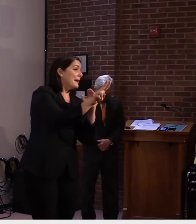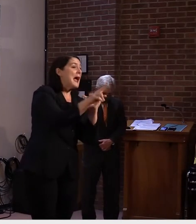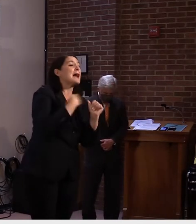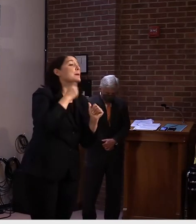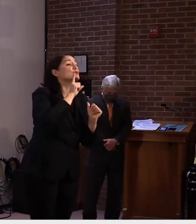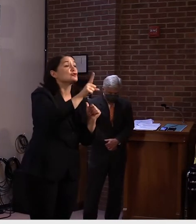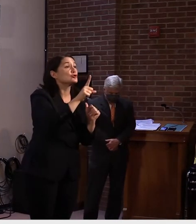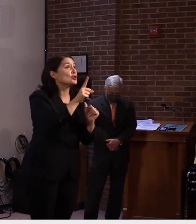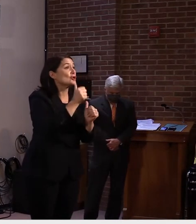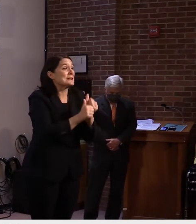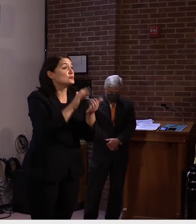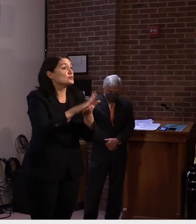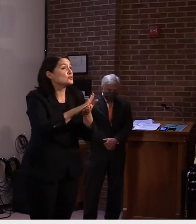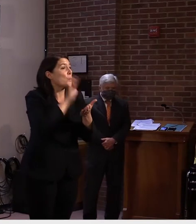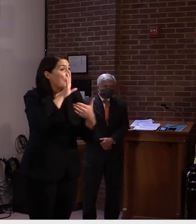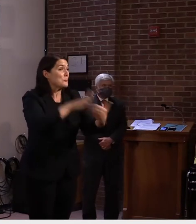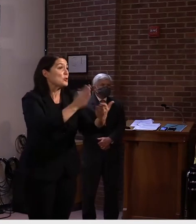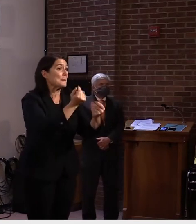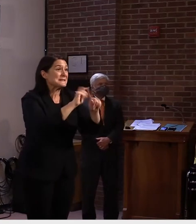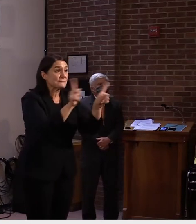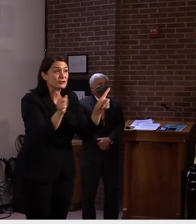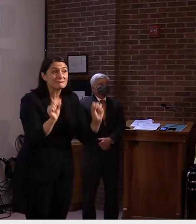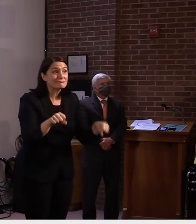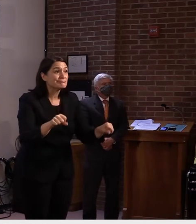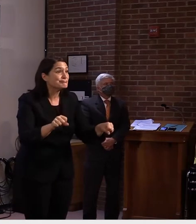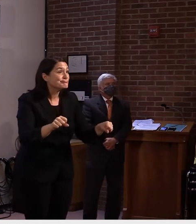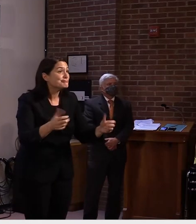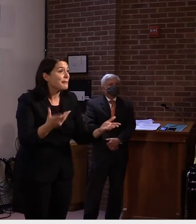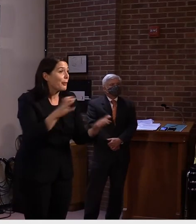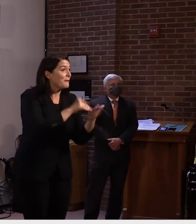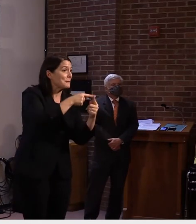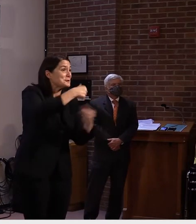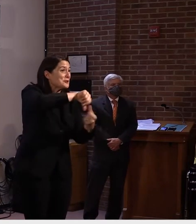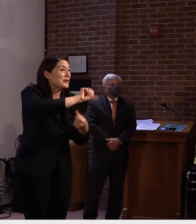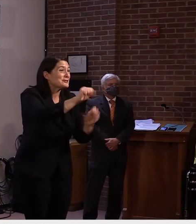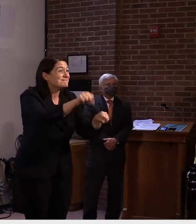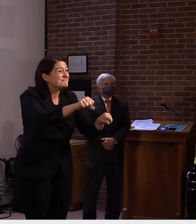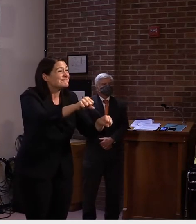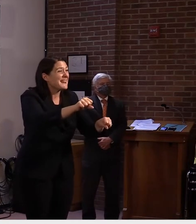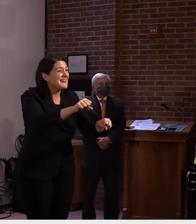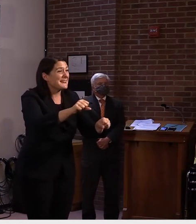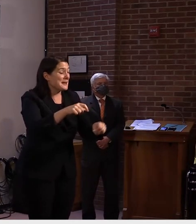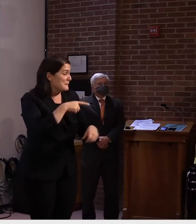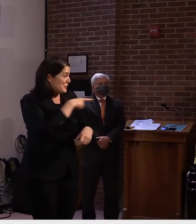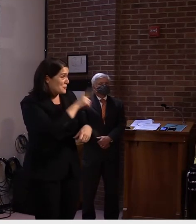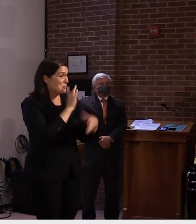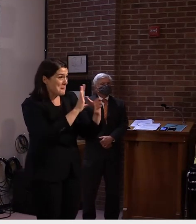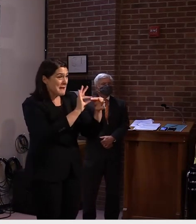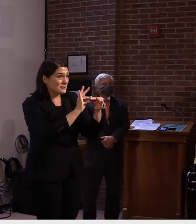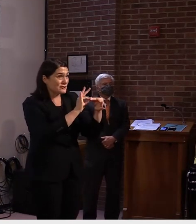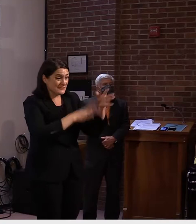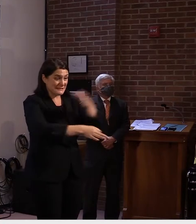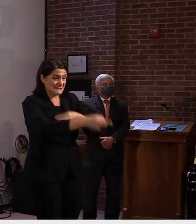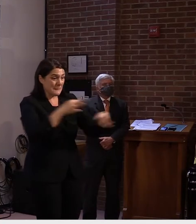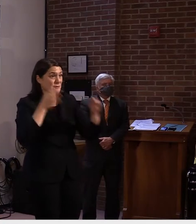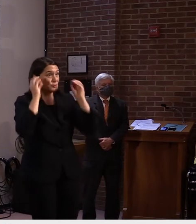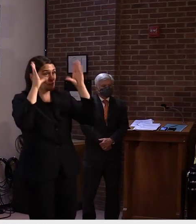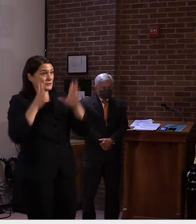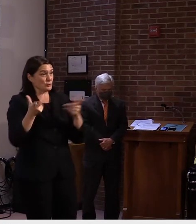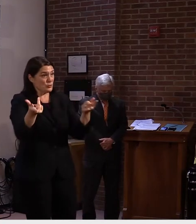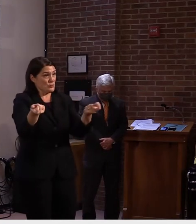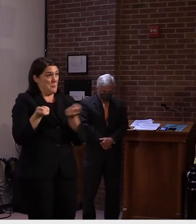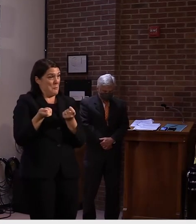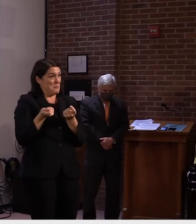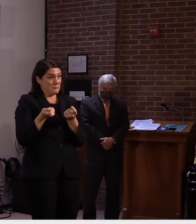patterns around the state. Uh, but I think, you know, uh, in terms of recruiting substitute teachers, when that becomes necessary, think, once again, remote